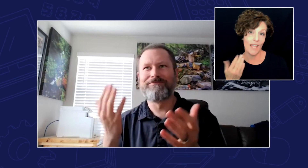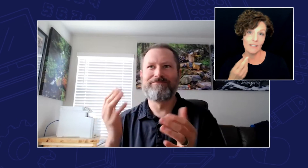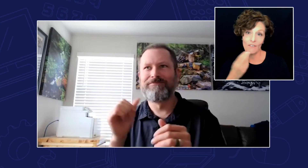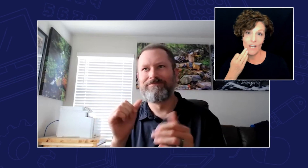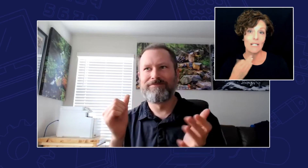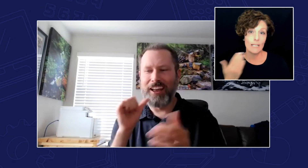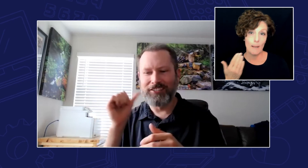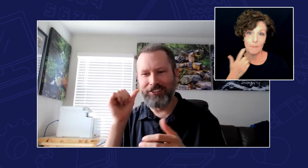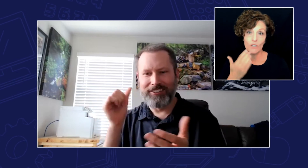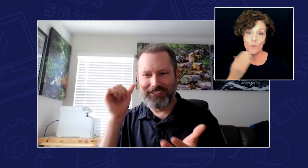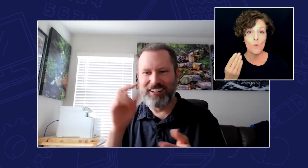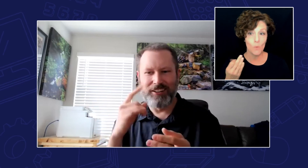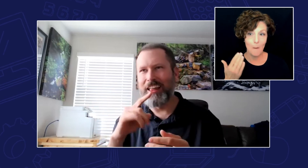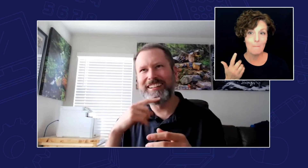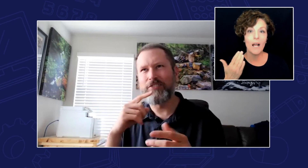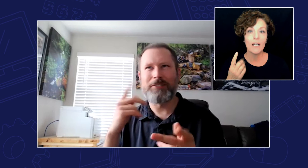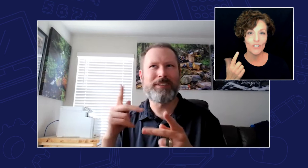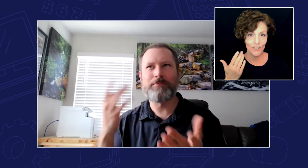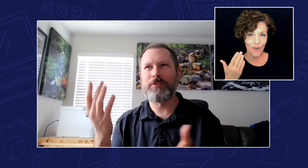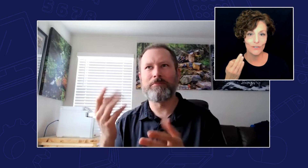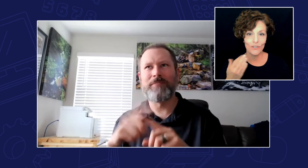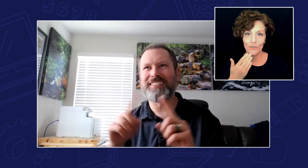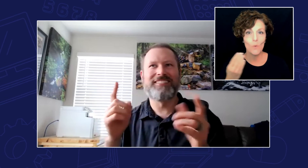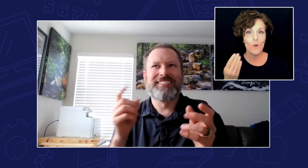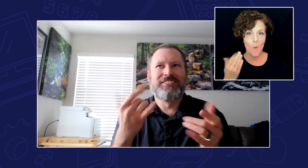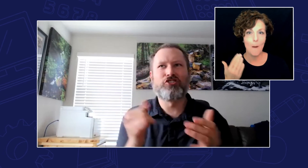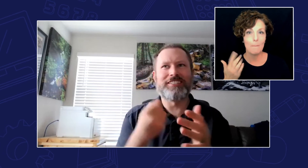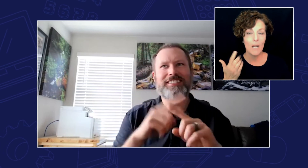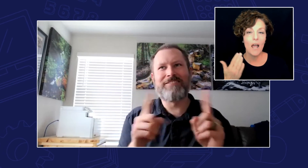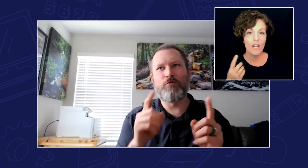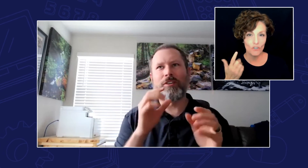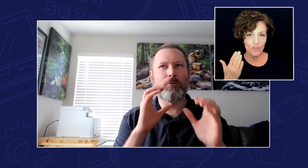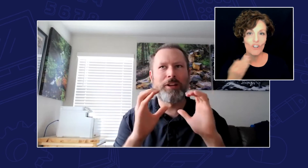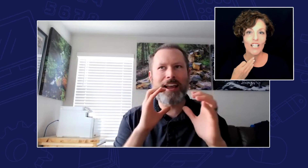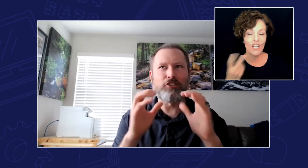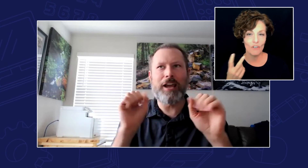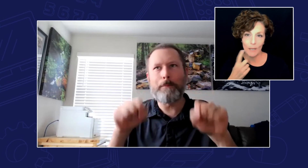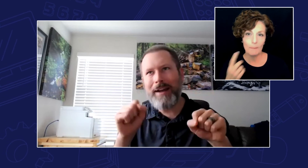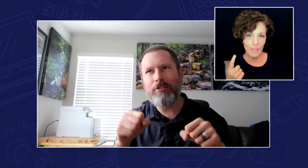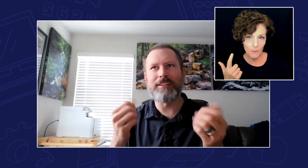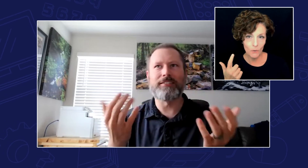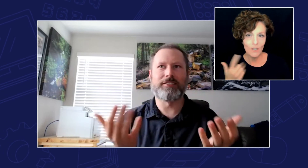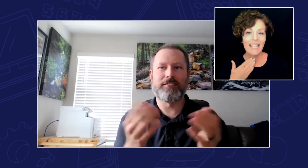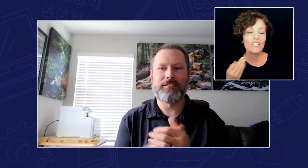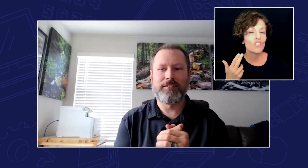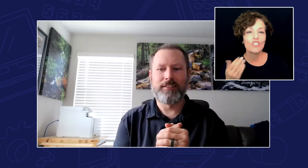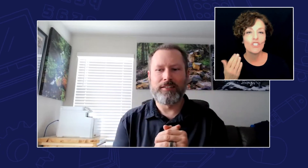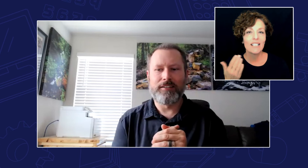to normal adults to normal adult hearing people it's just different communication